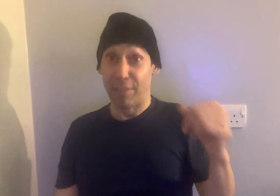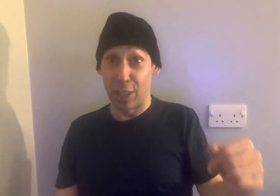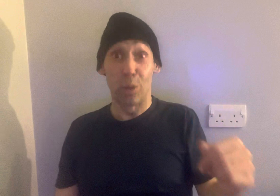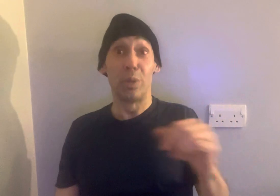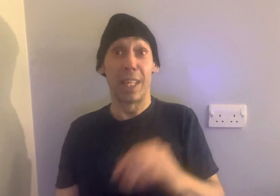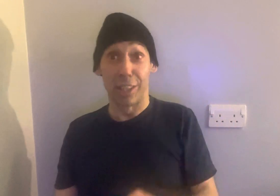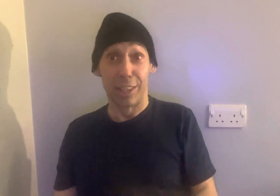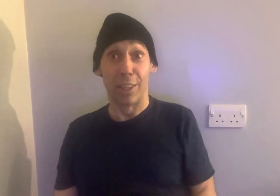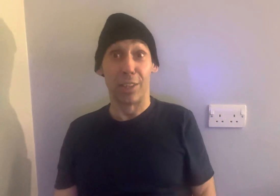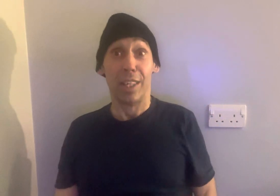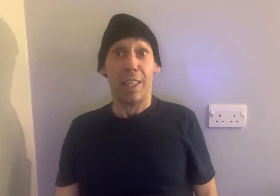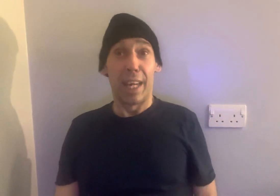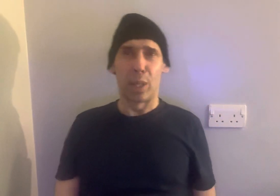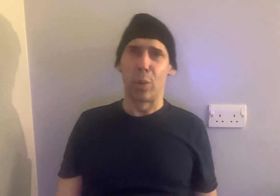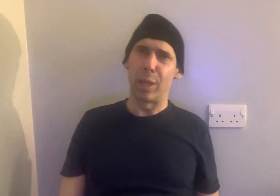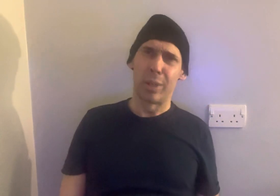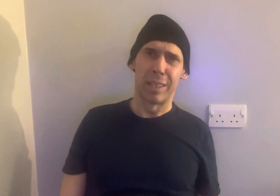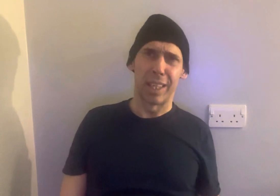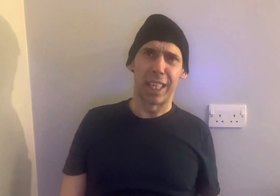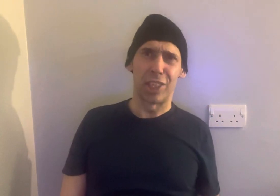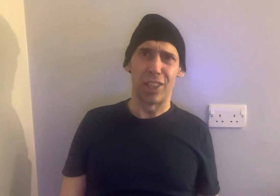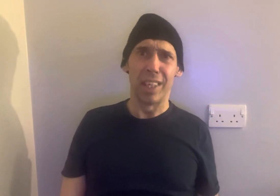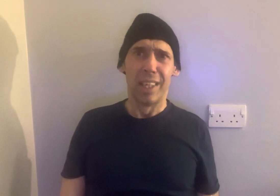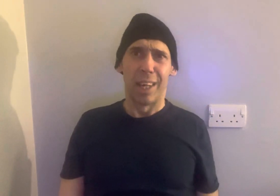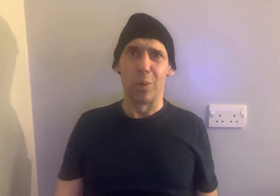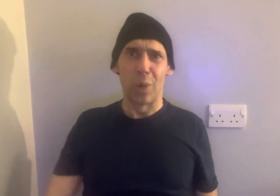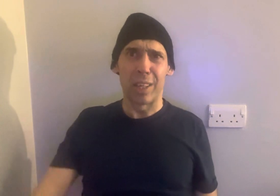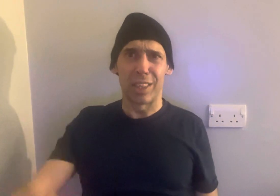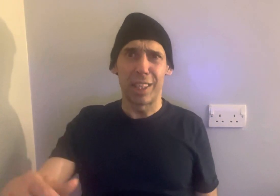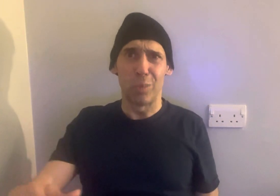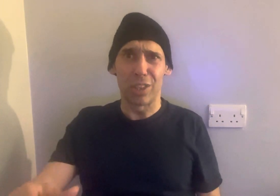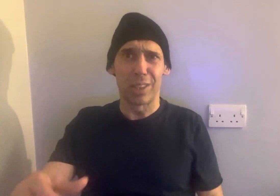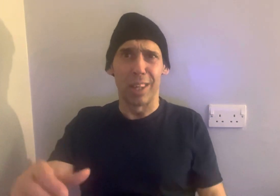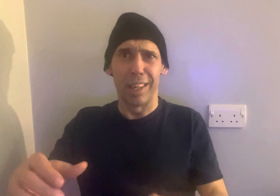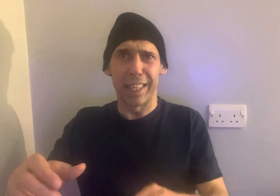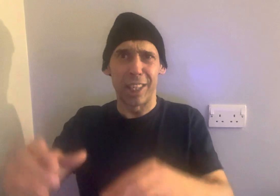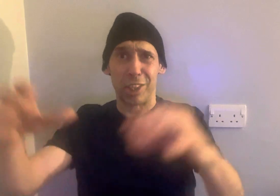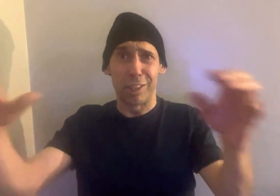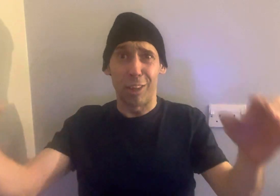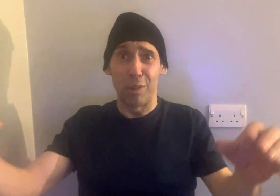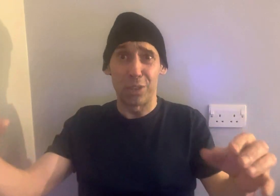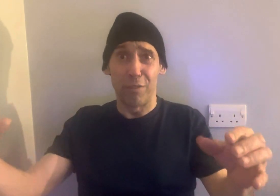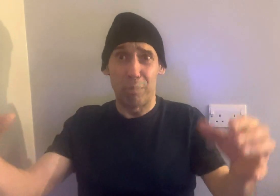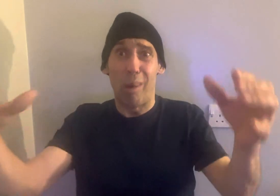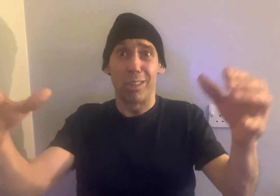everything cool, yeah. I had a quick look into the kitchen and all I could see was kitchen stoves of pots